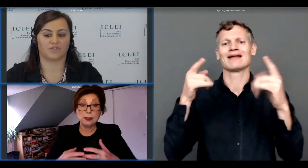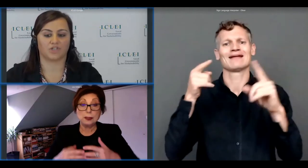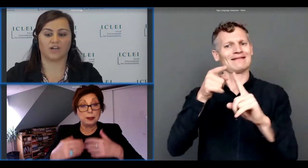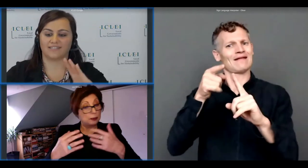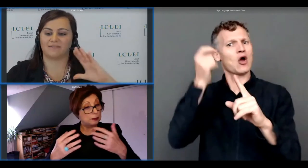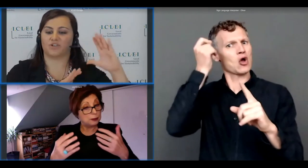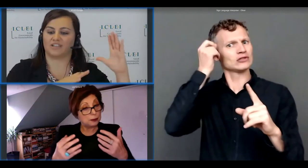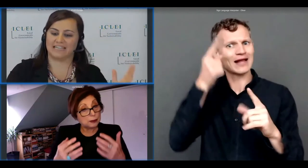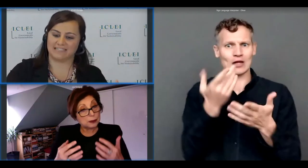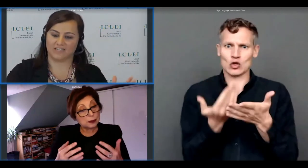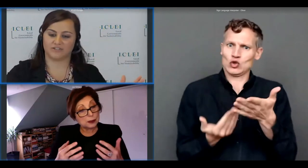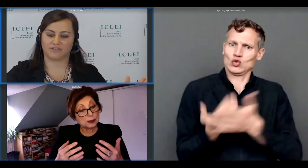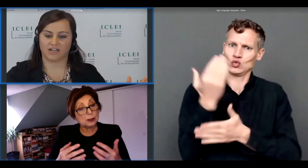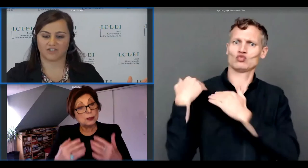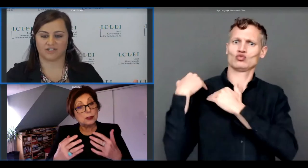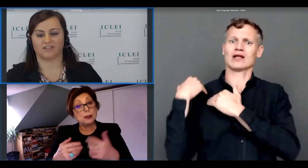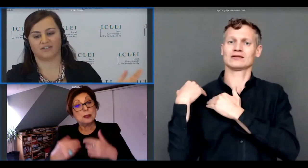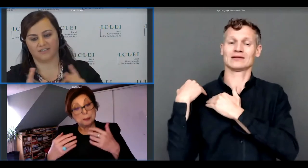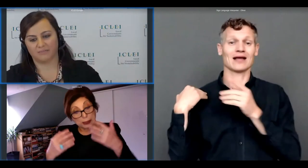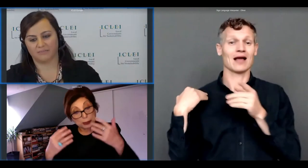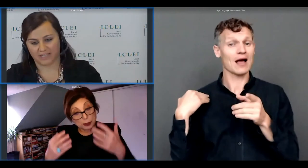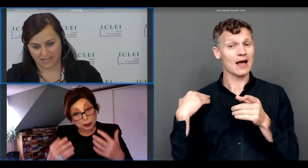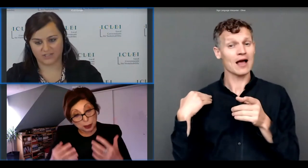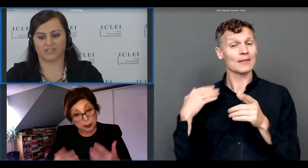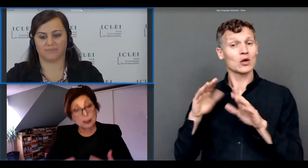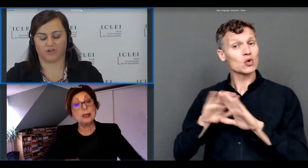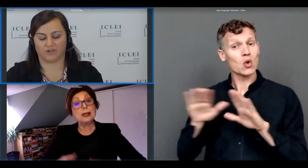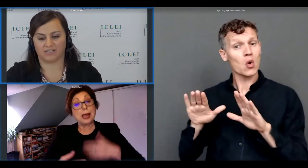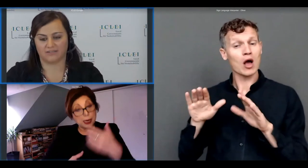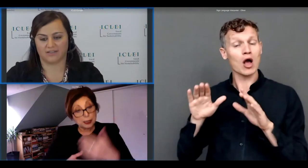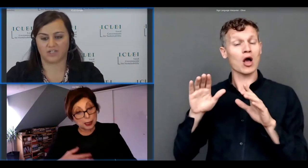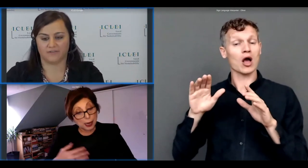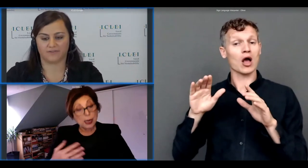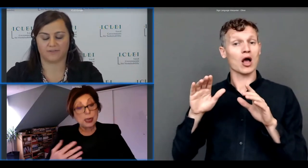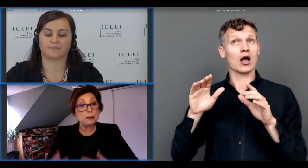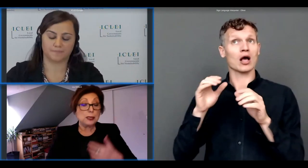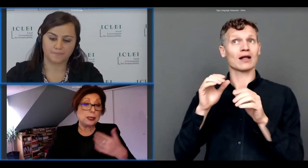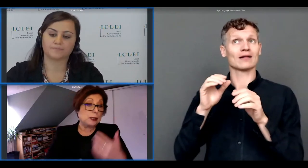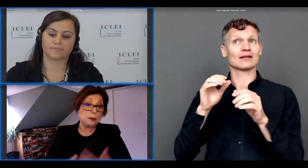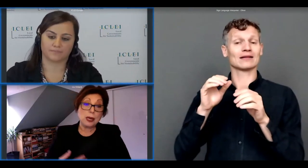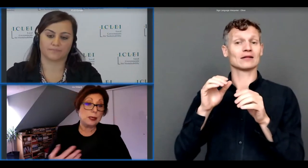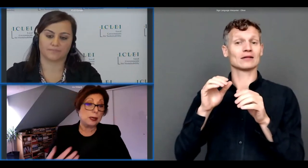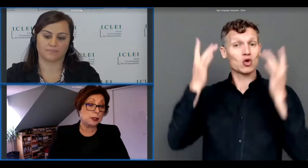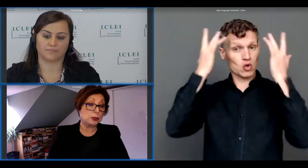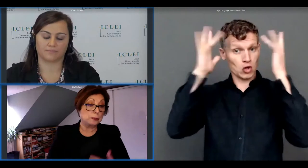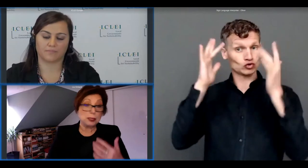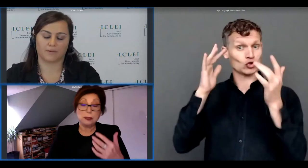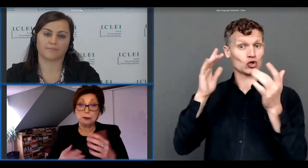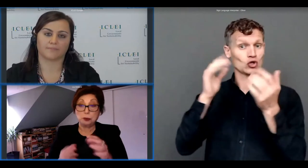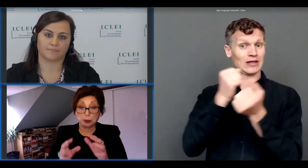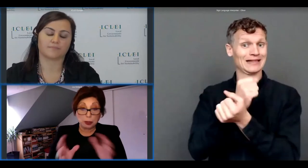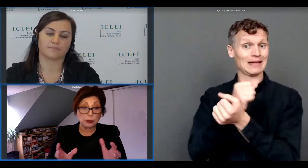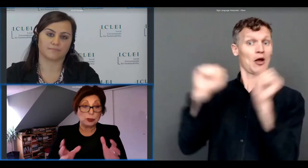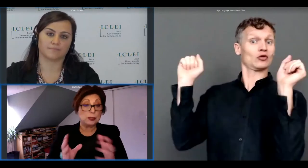so not democratization of culture but cultural democracy in a way has to be